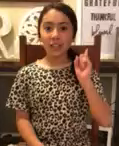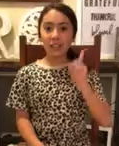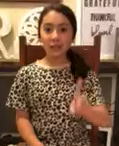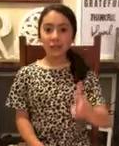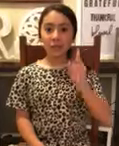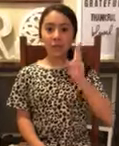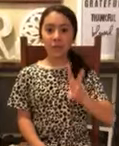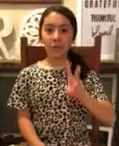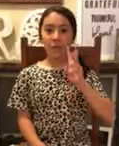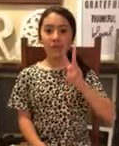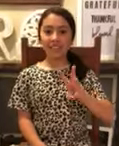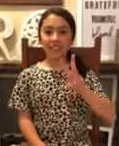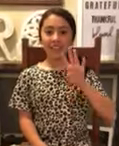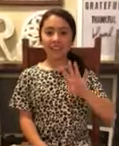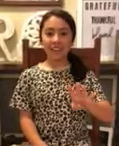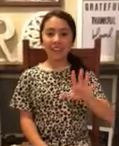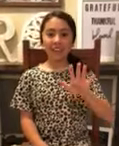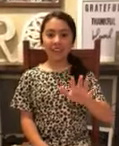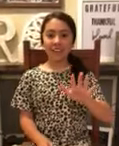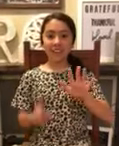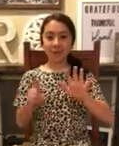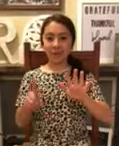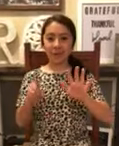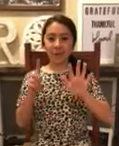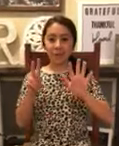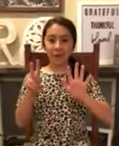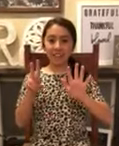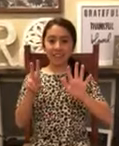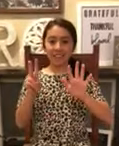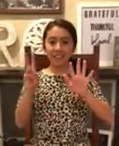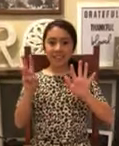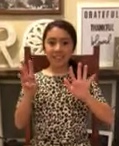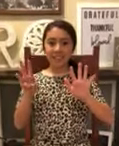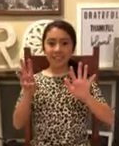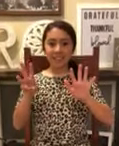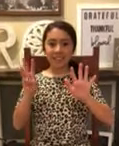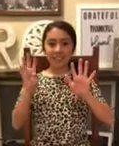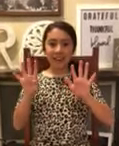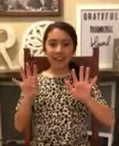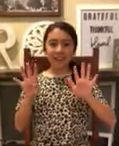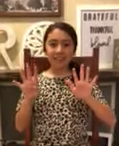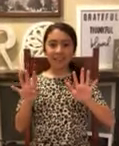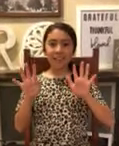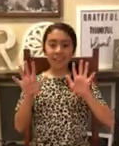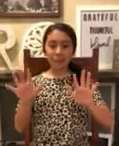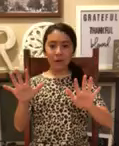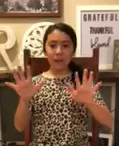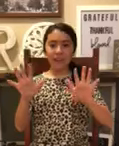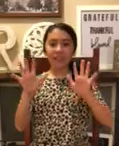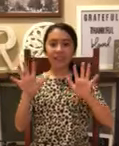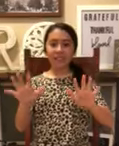2, 4, 6, 8, 10, 12, 14, 16, 18, 20,